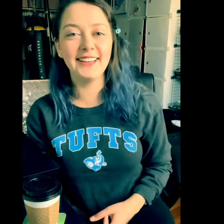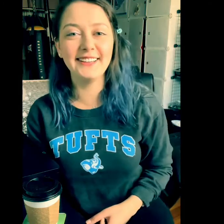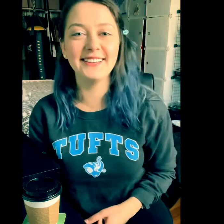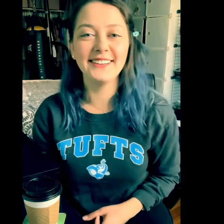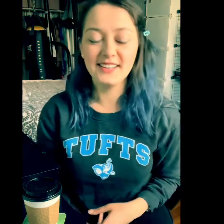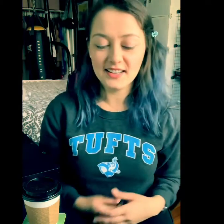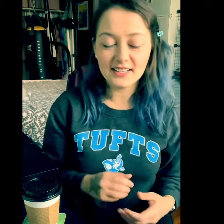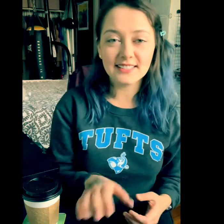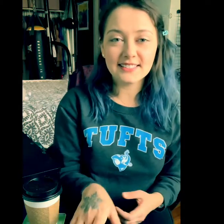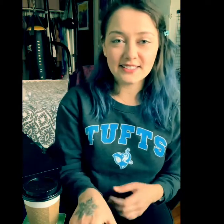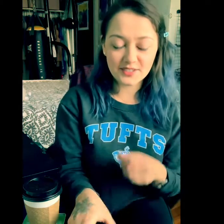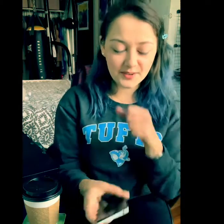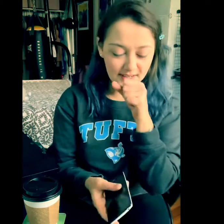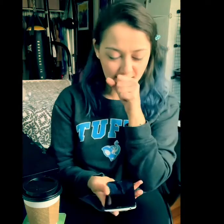let's listen to it